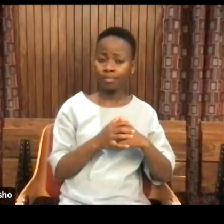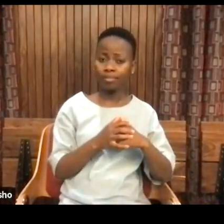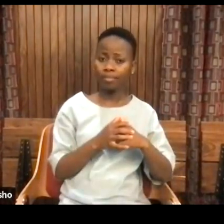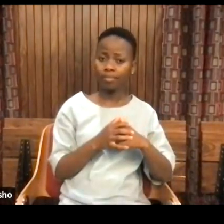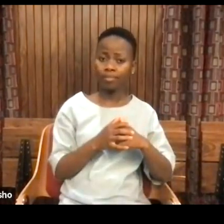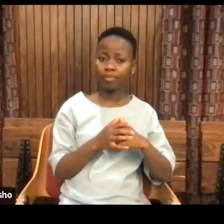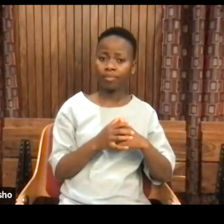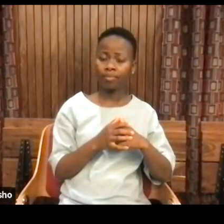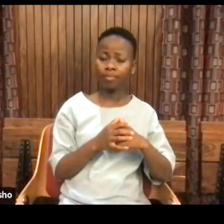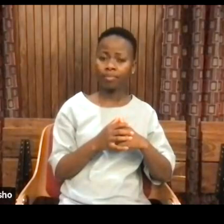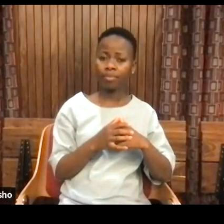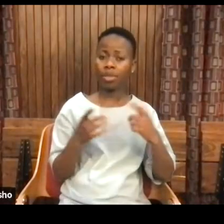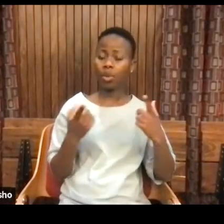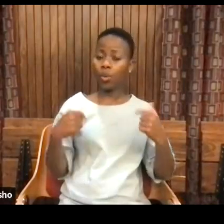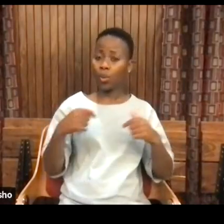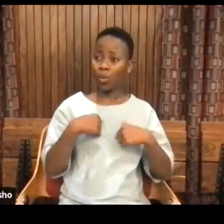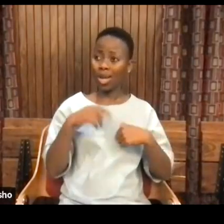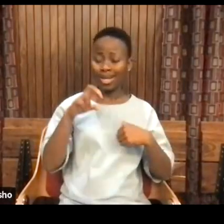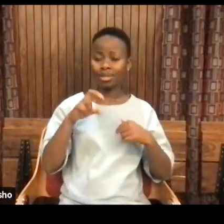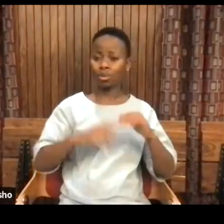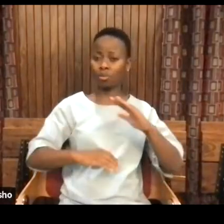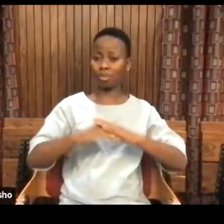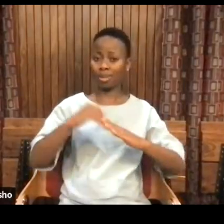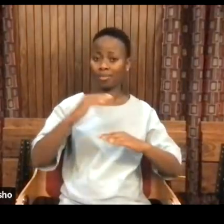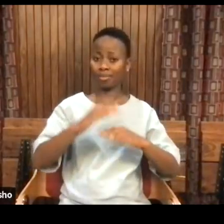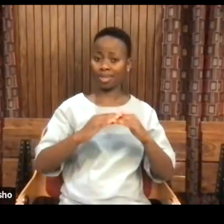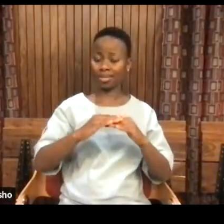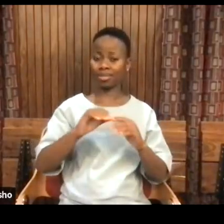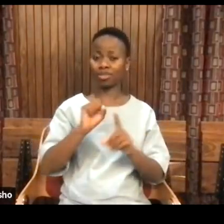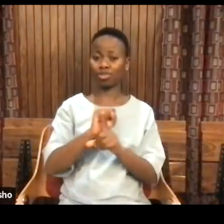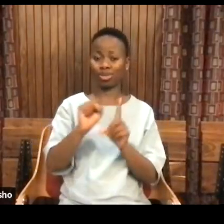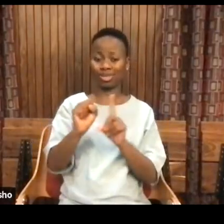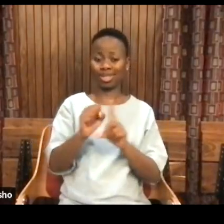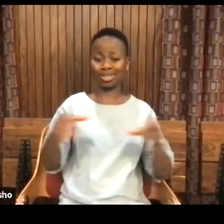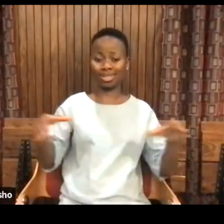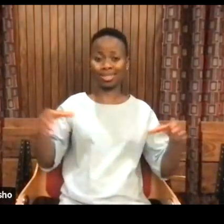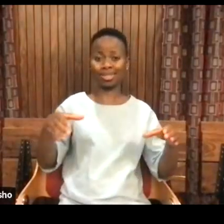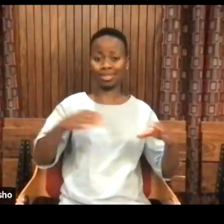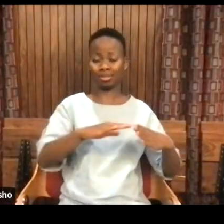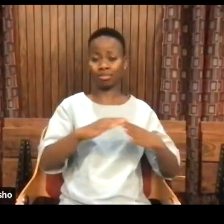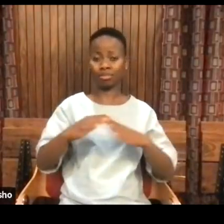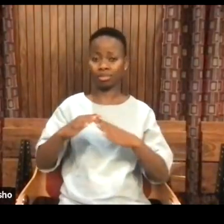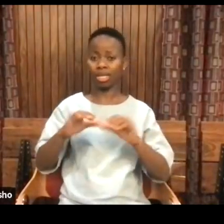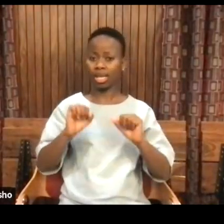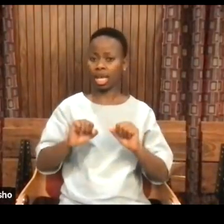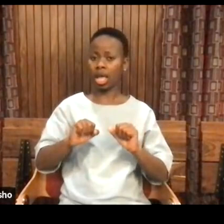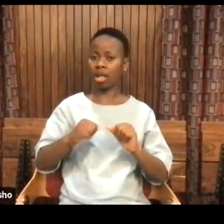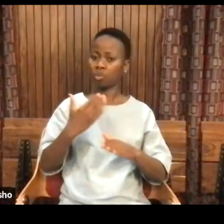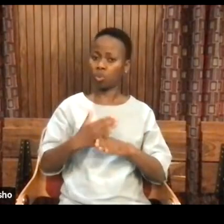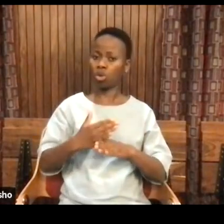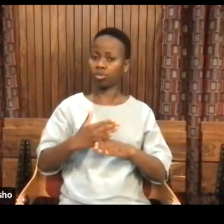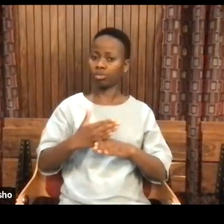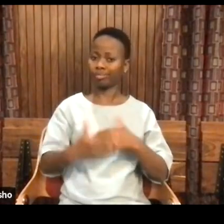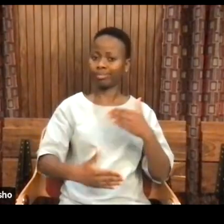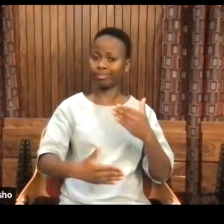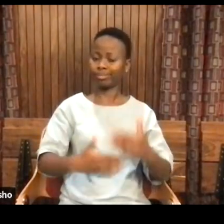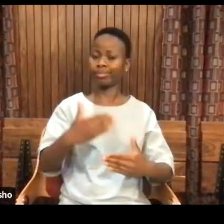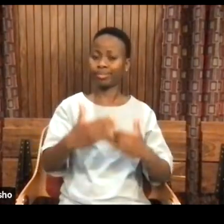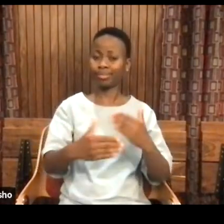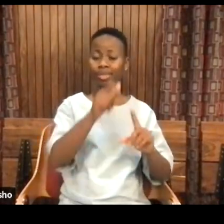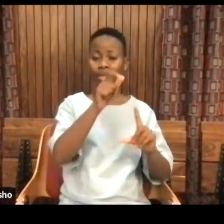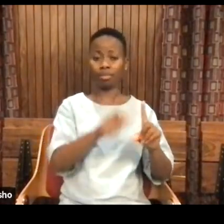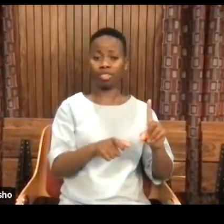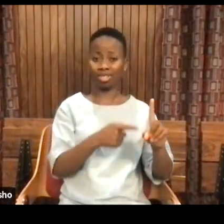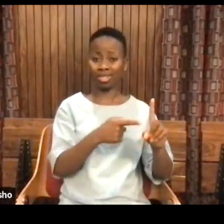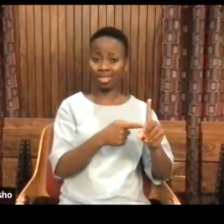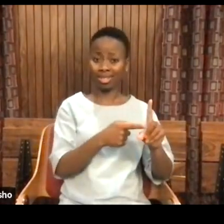we build societies that can work in which even if we get that individual